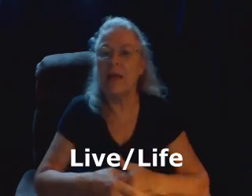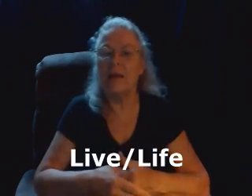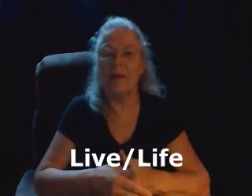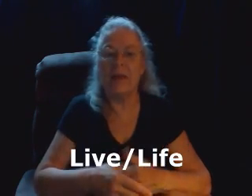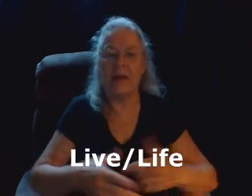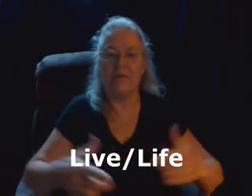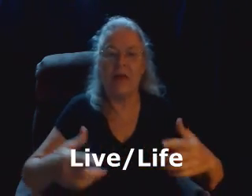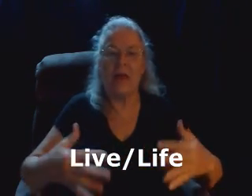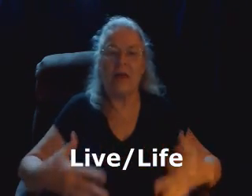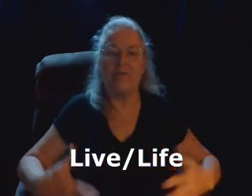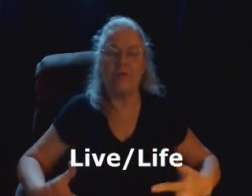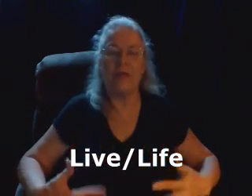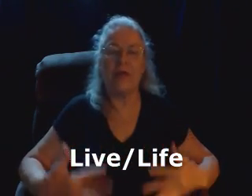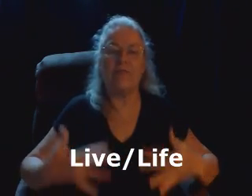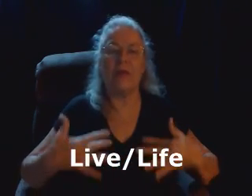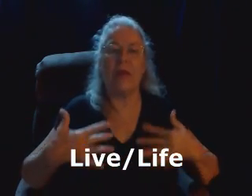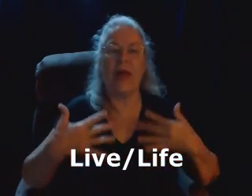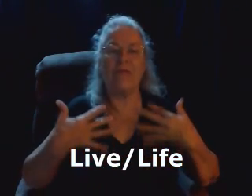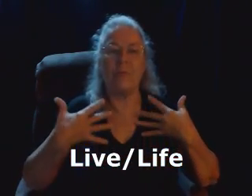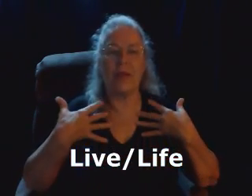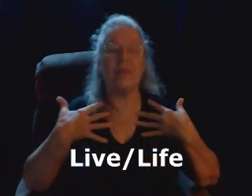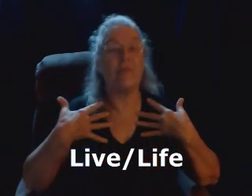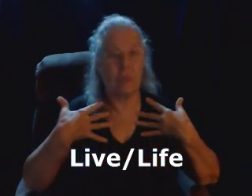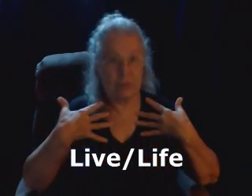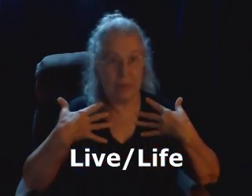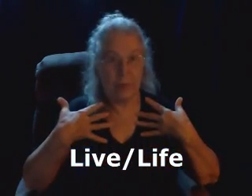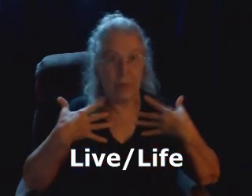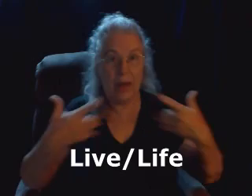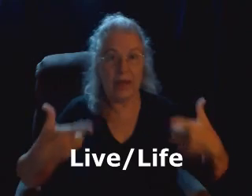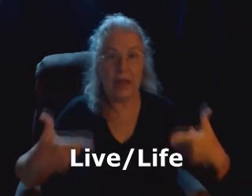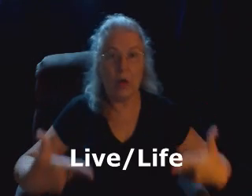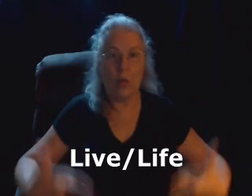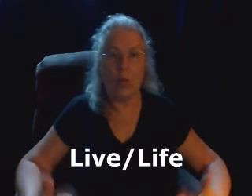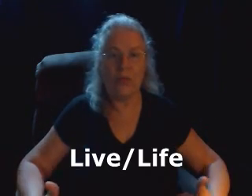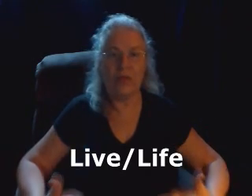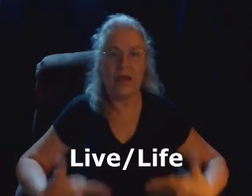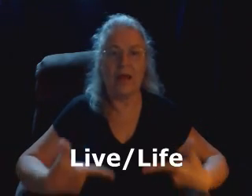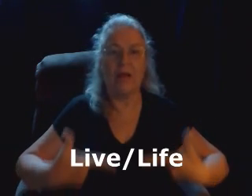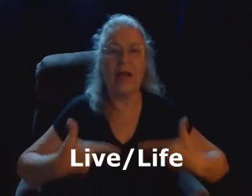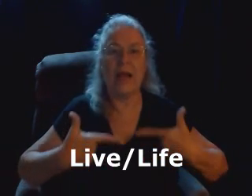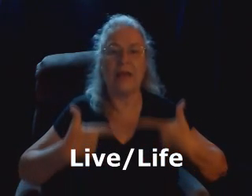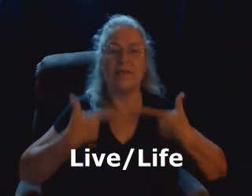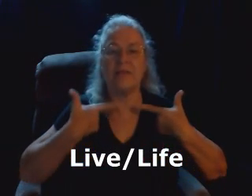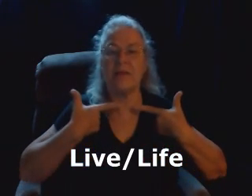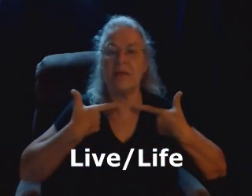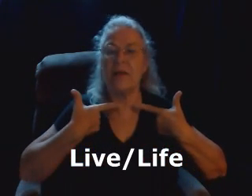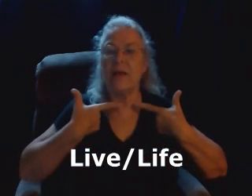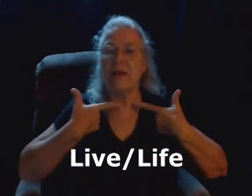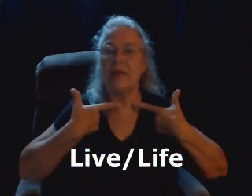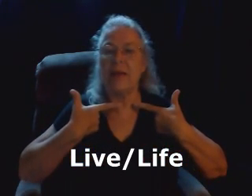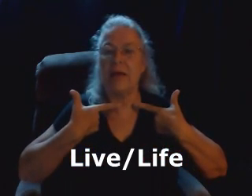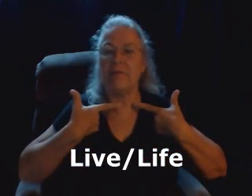Live. If you think of the lifeblood that flows up your body with the L hands. Live.